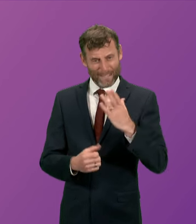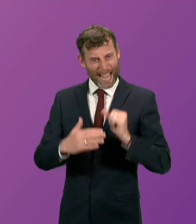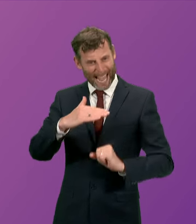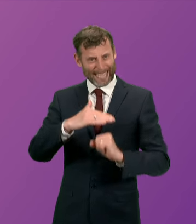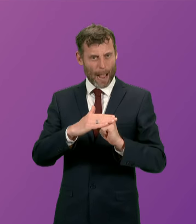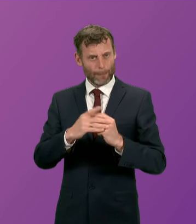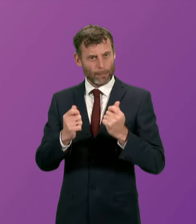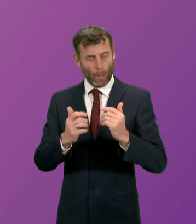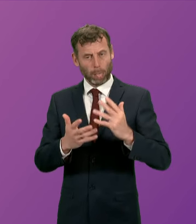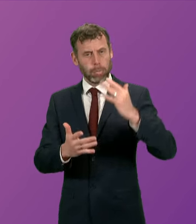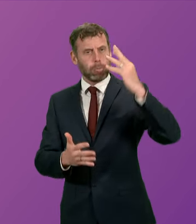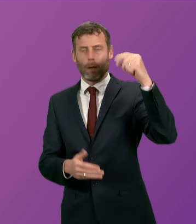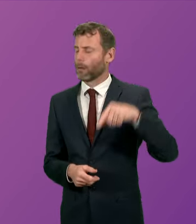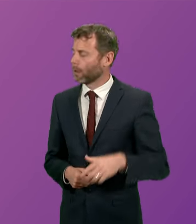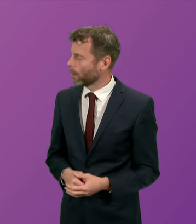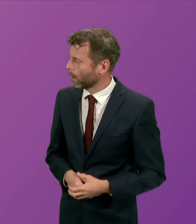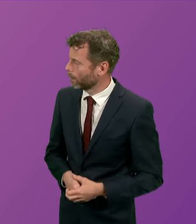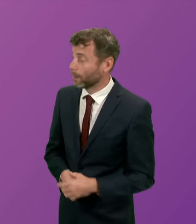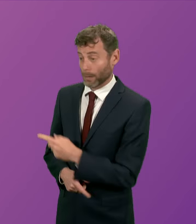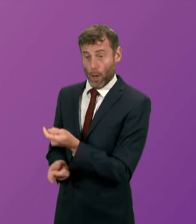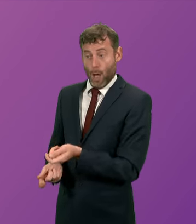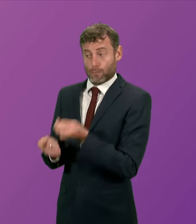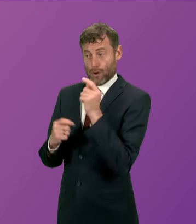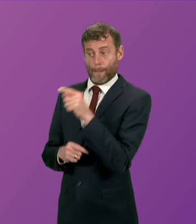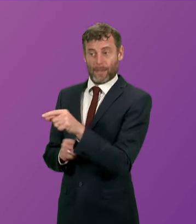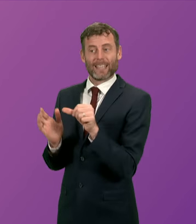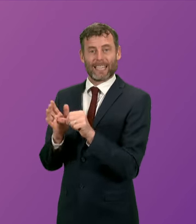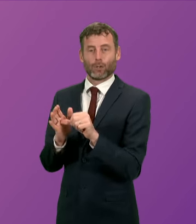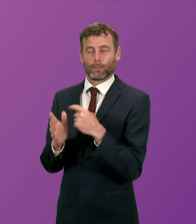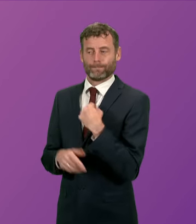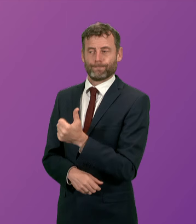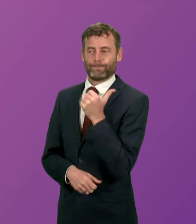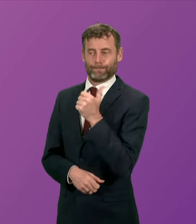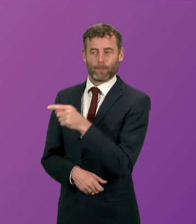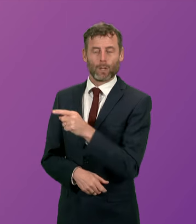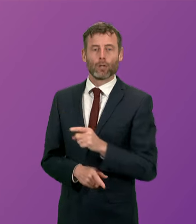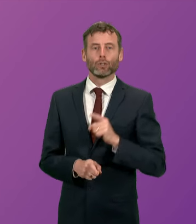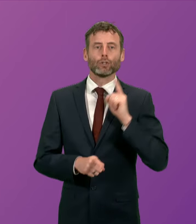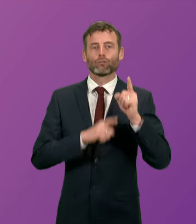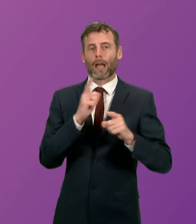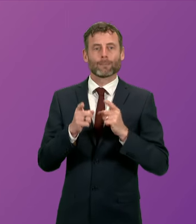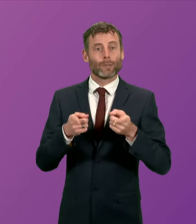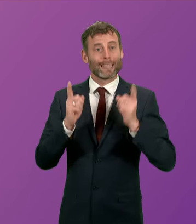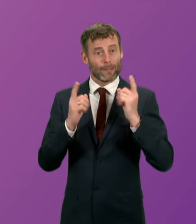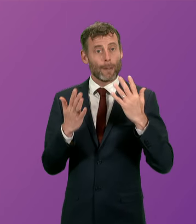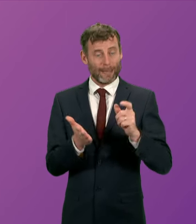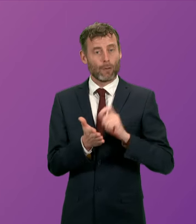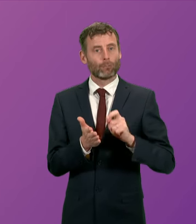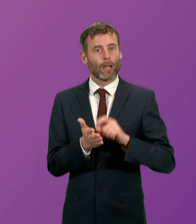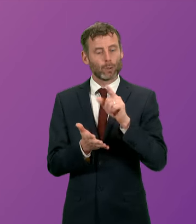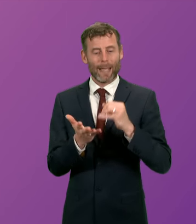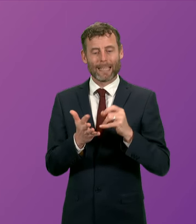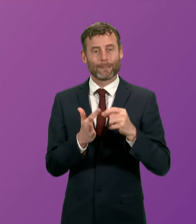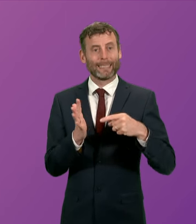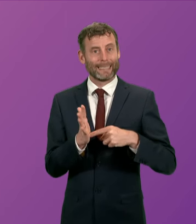I'm aware of the issue that Mr Doris raises and the Transport Secretary has written to SPT about this issue the